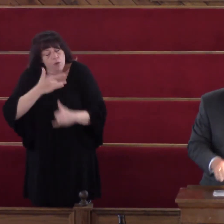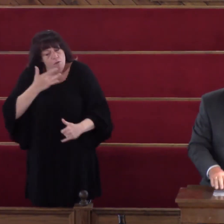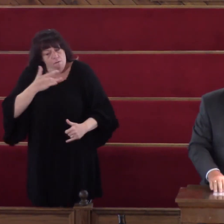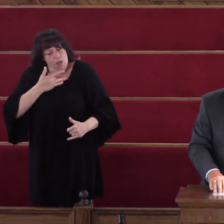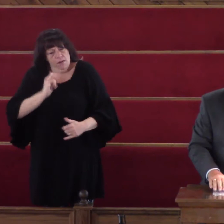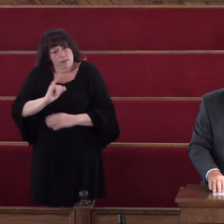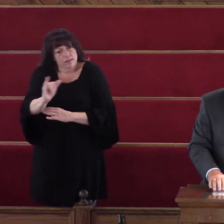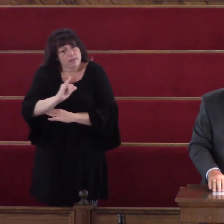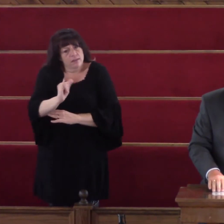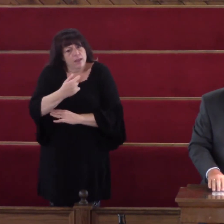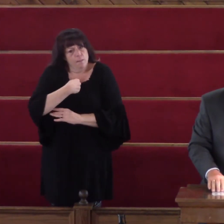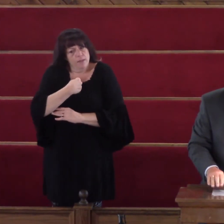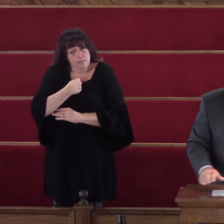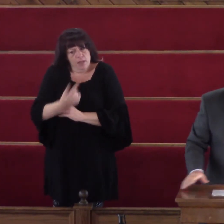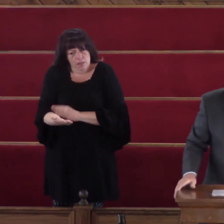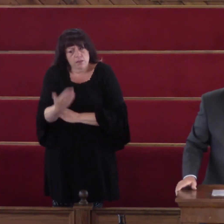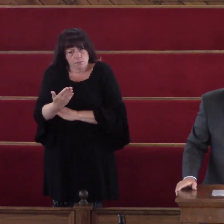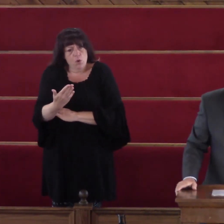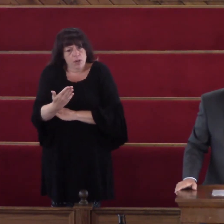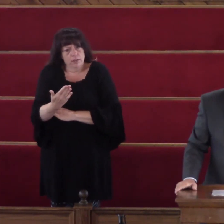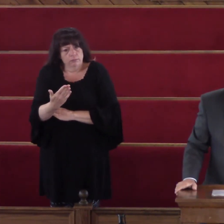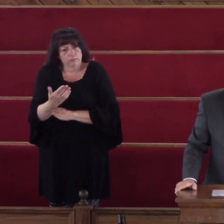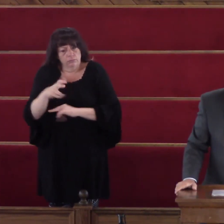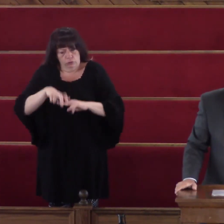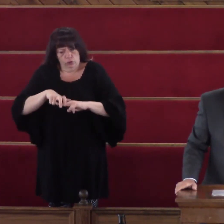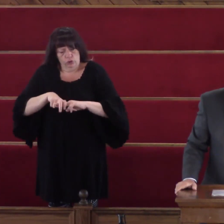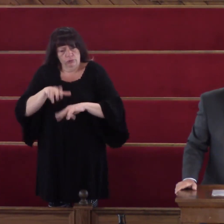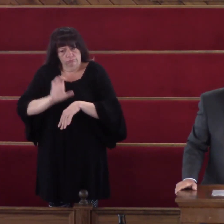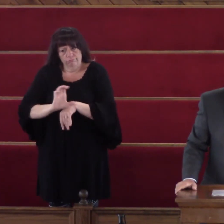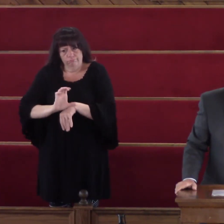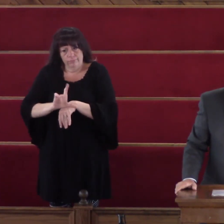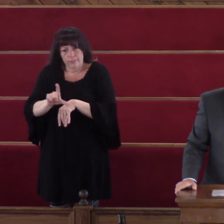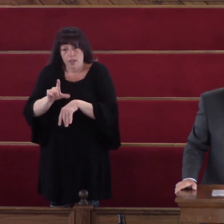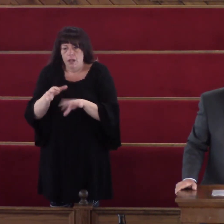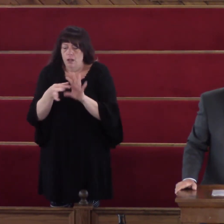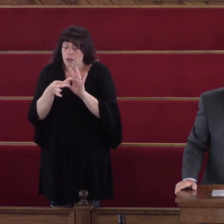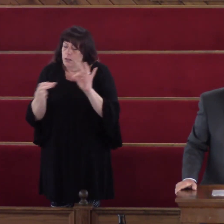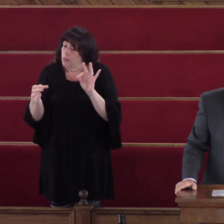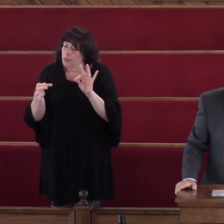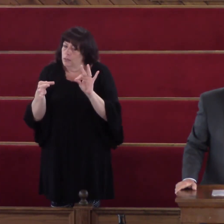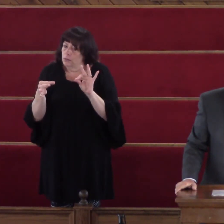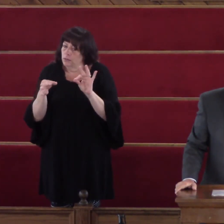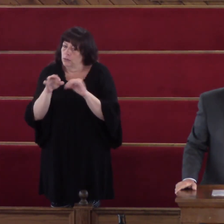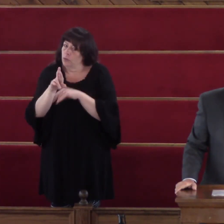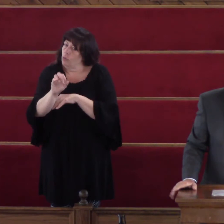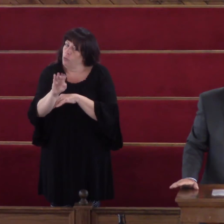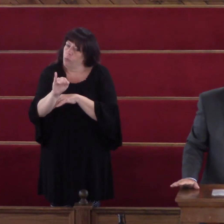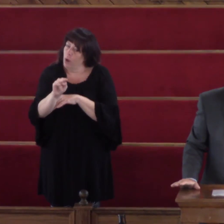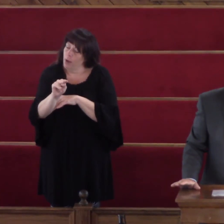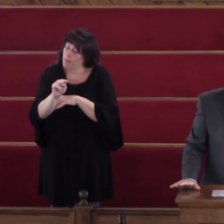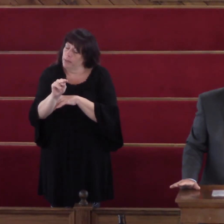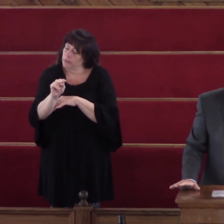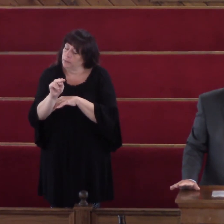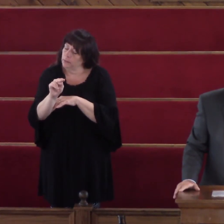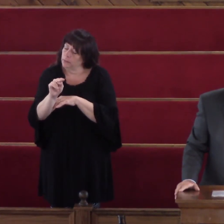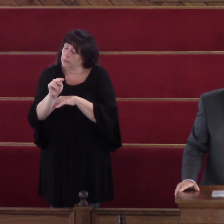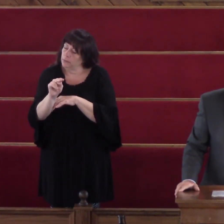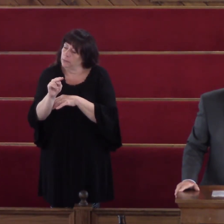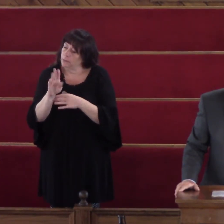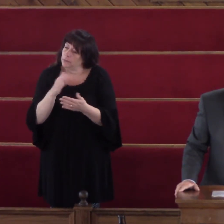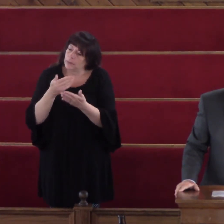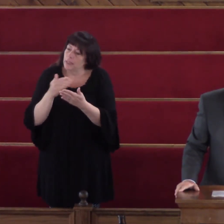here In the sanctuary Part of one of the lines In it Robin sang Was it's my desire To be a help To someone today